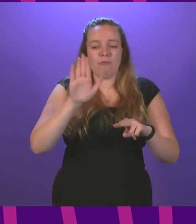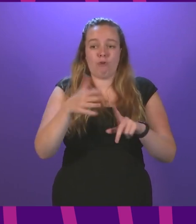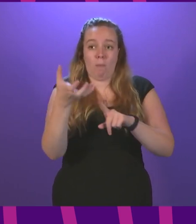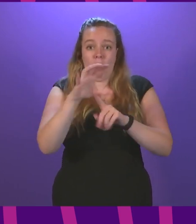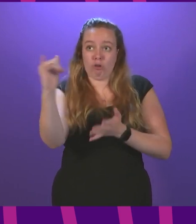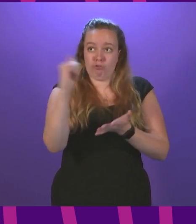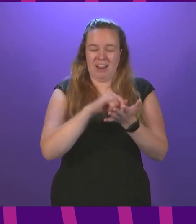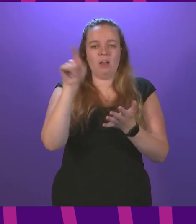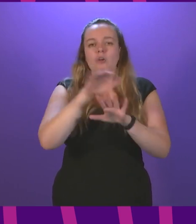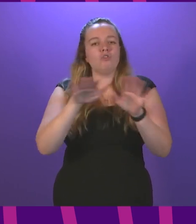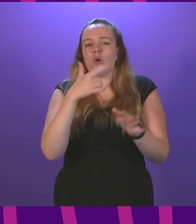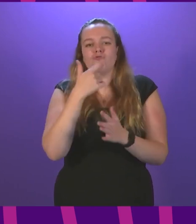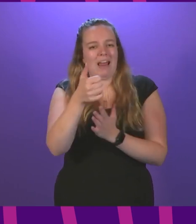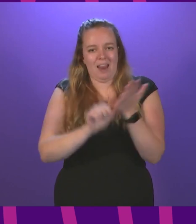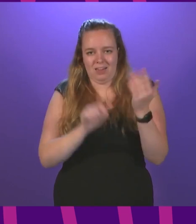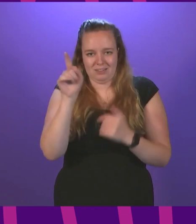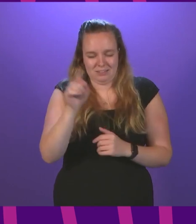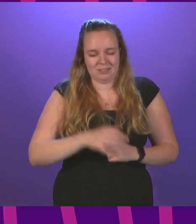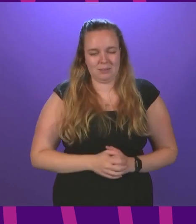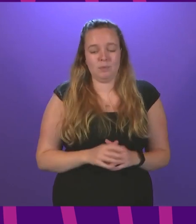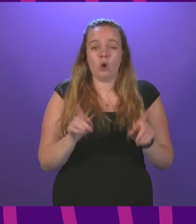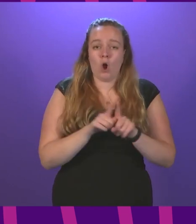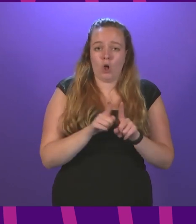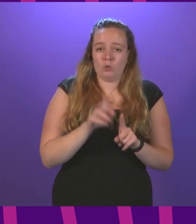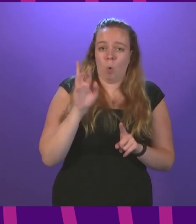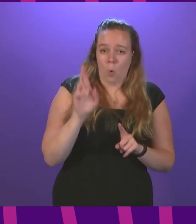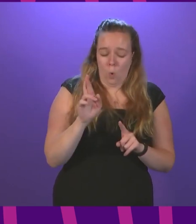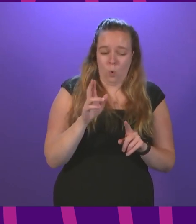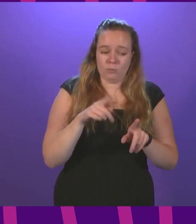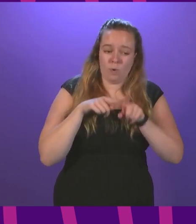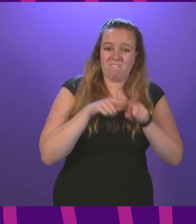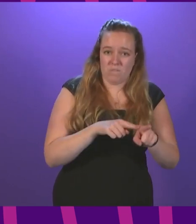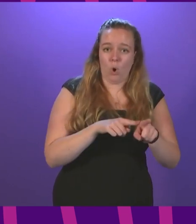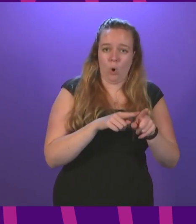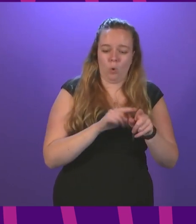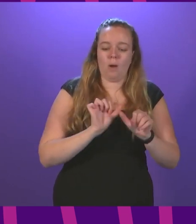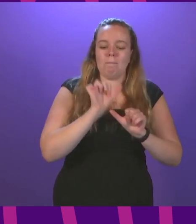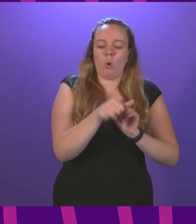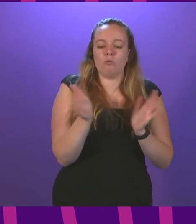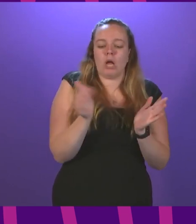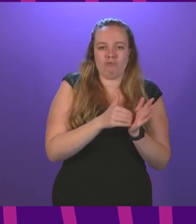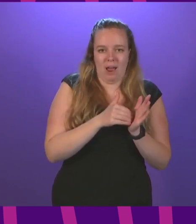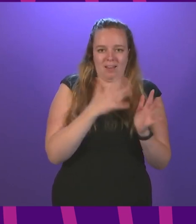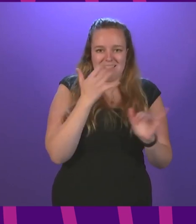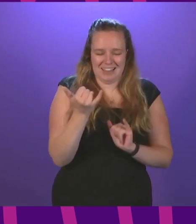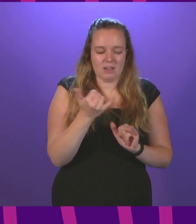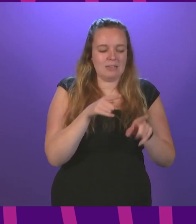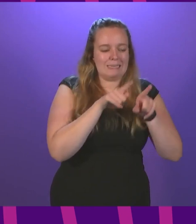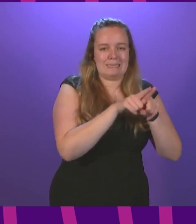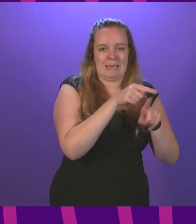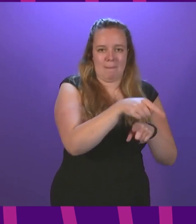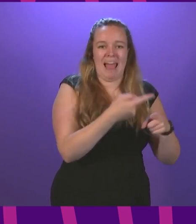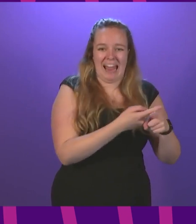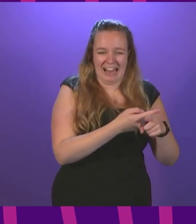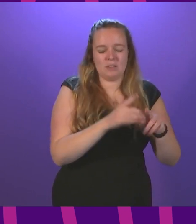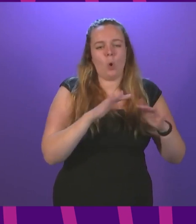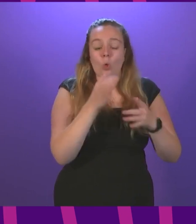not on the red list. We also hope to align our policy on post-arrival testing with that of England, although details